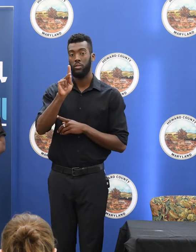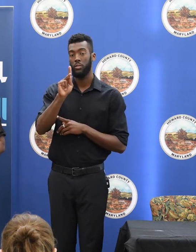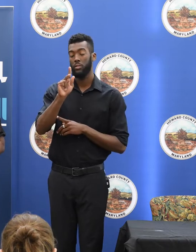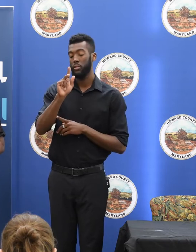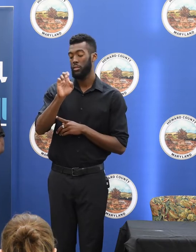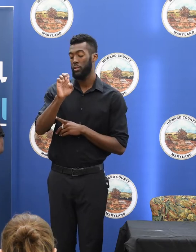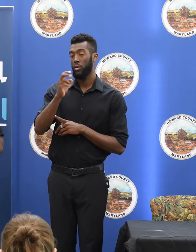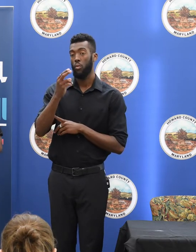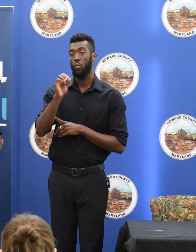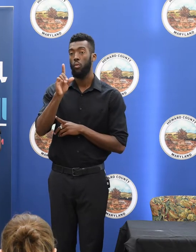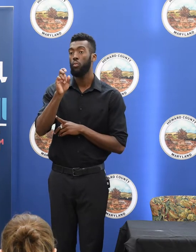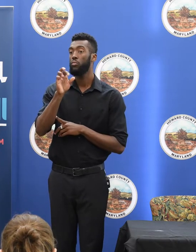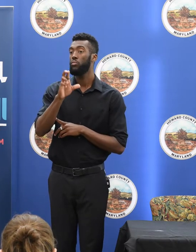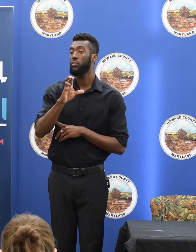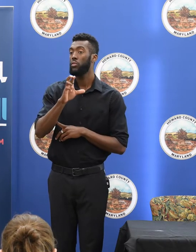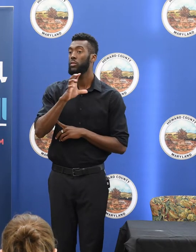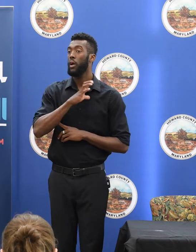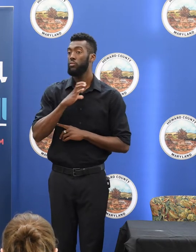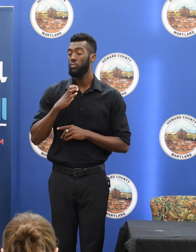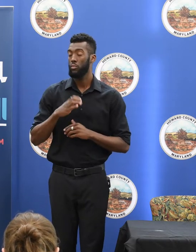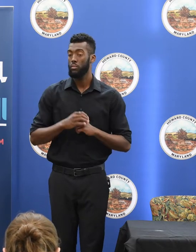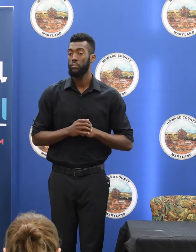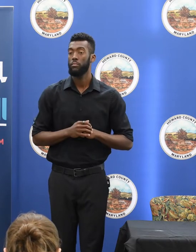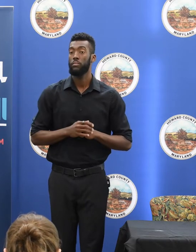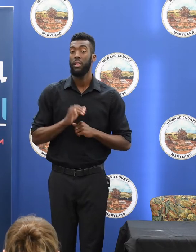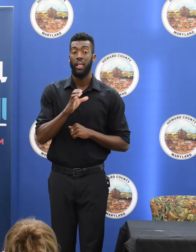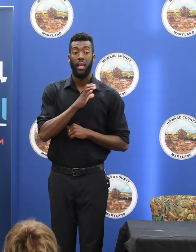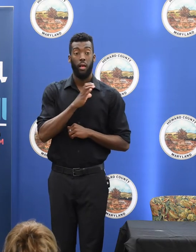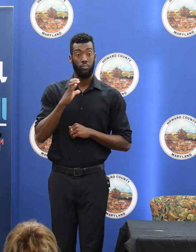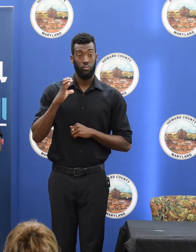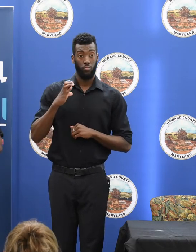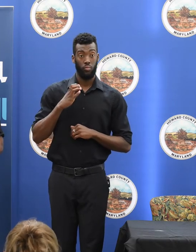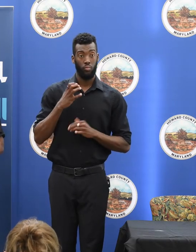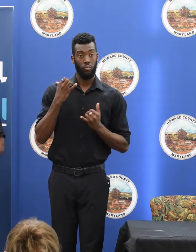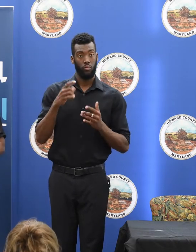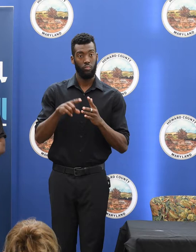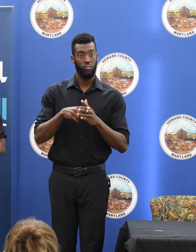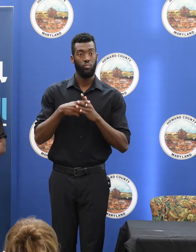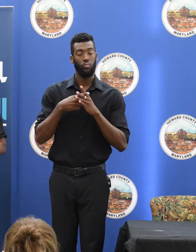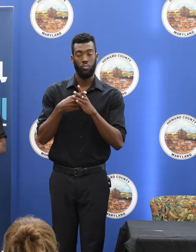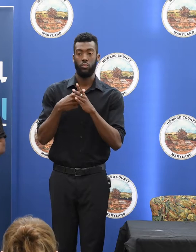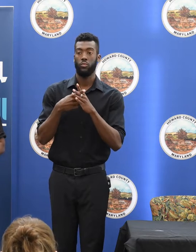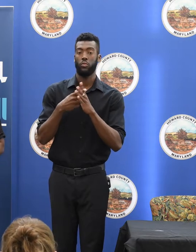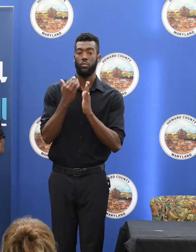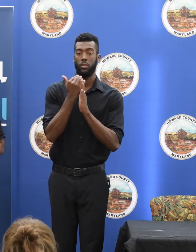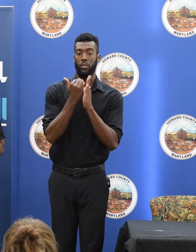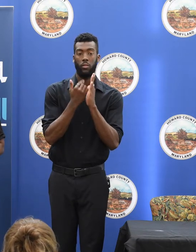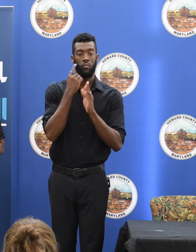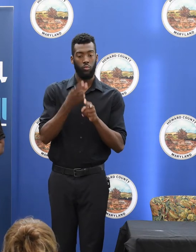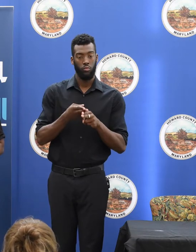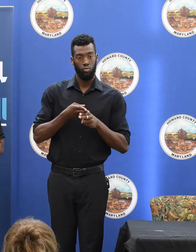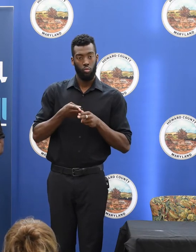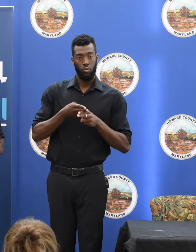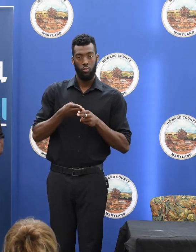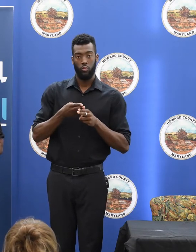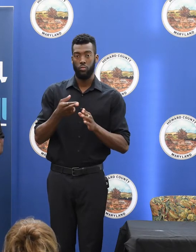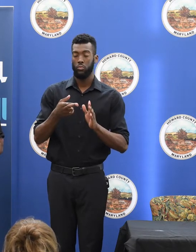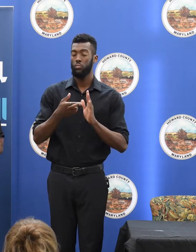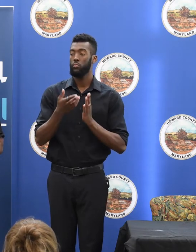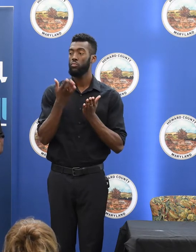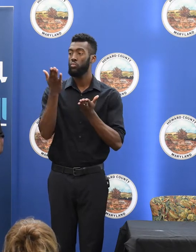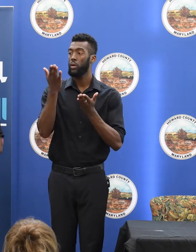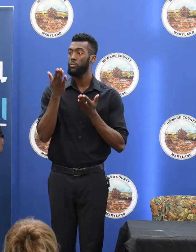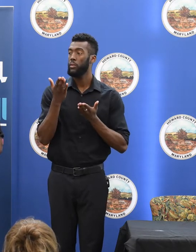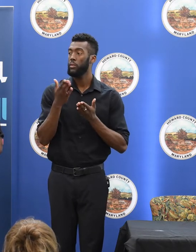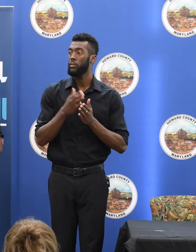to mention that with the support of the stakeholder council, we have put out our initial list of short-term recommendations. That we have